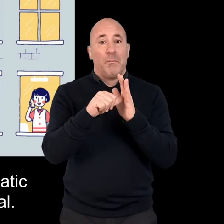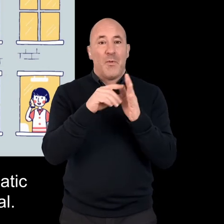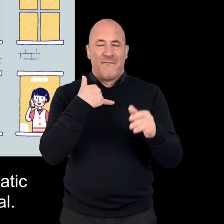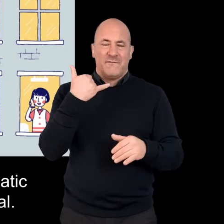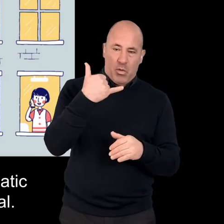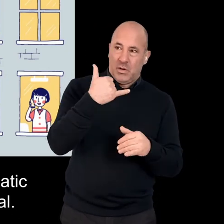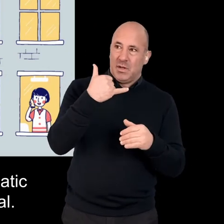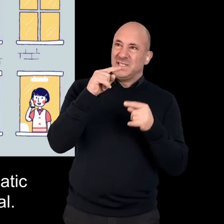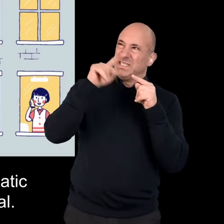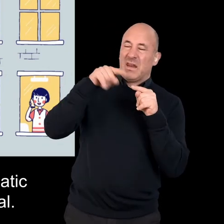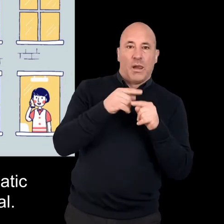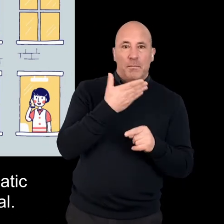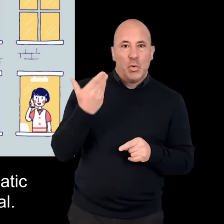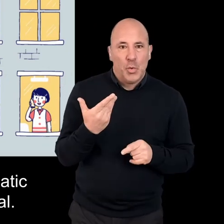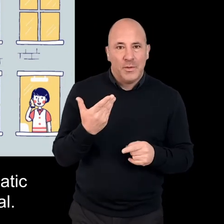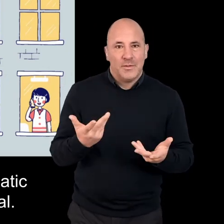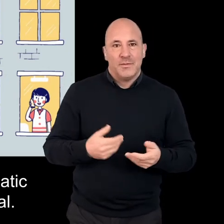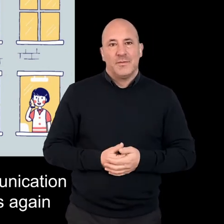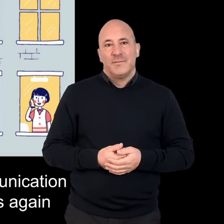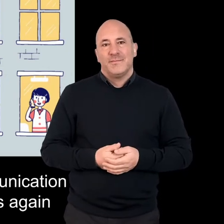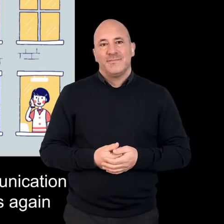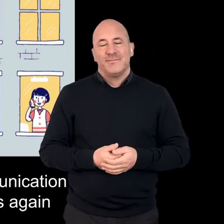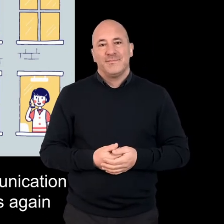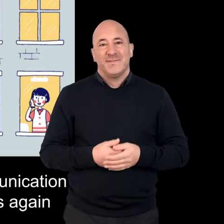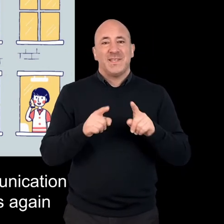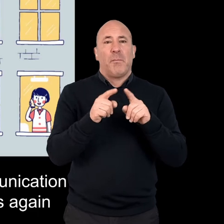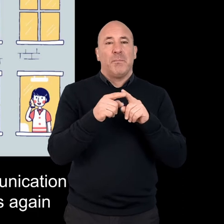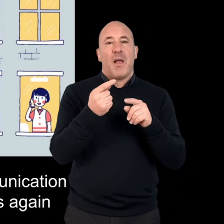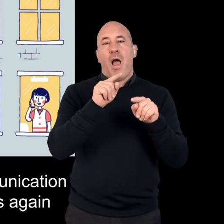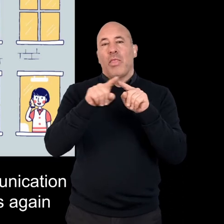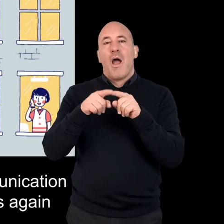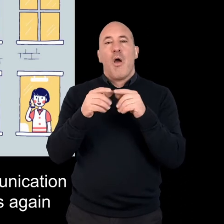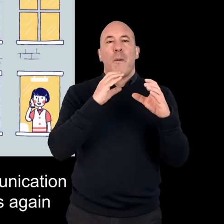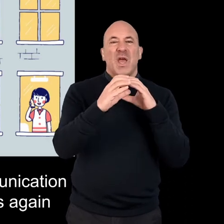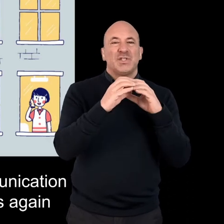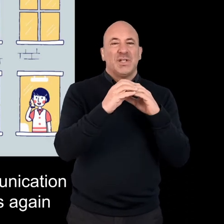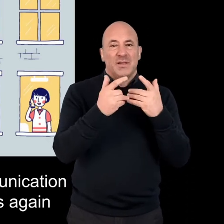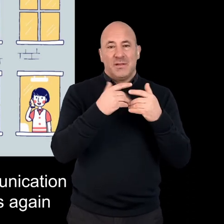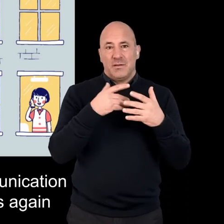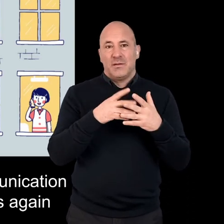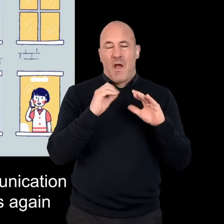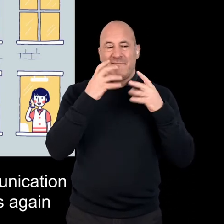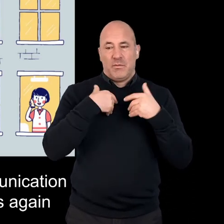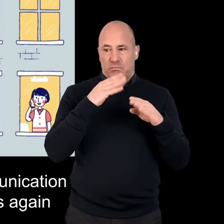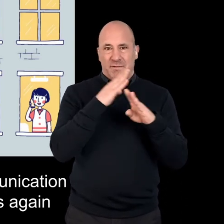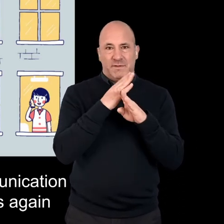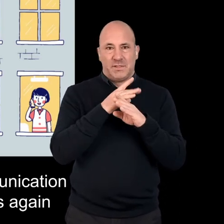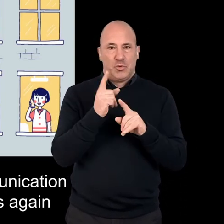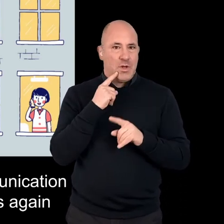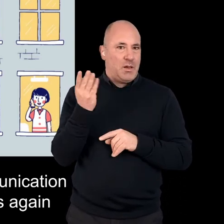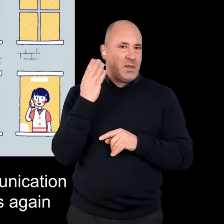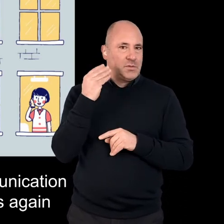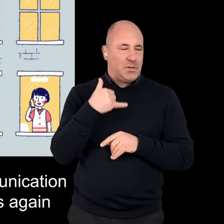problematic, depending on the phone signal and similar to other modes of communication that may lead to privacy concern